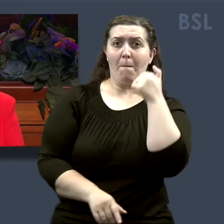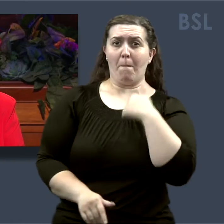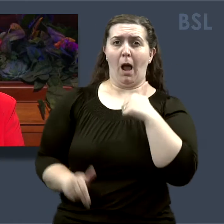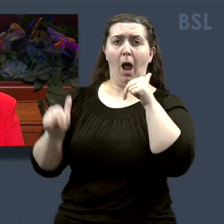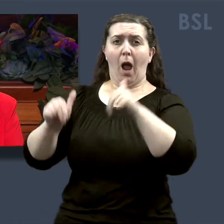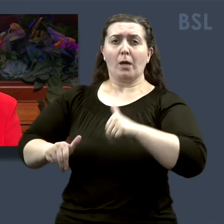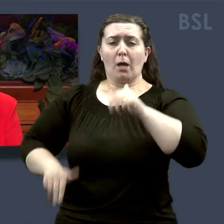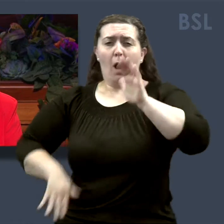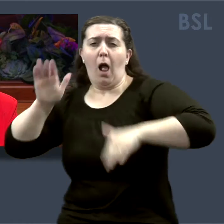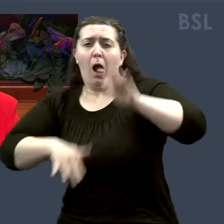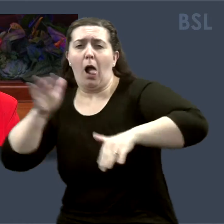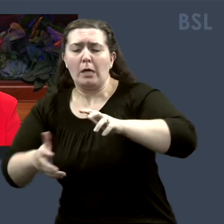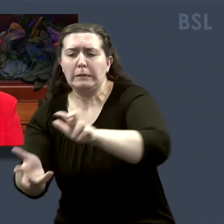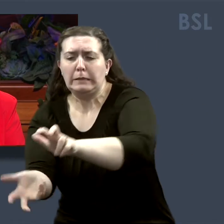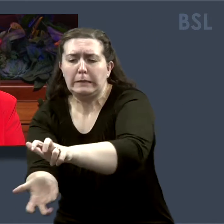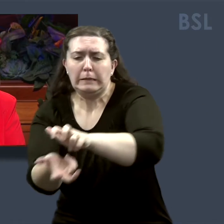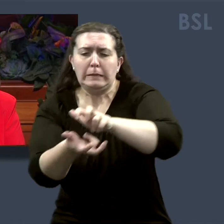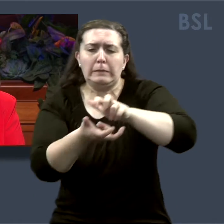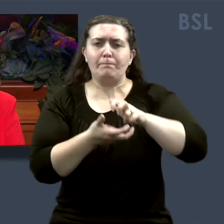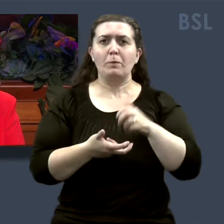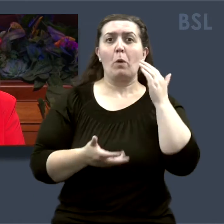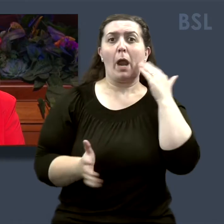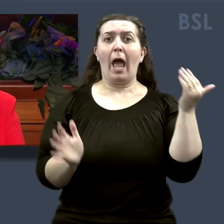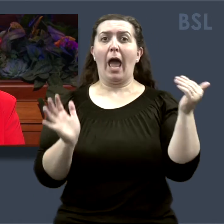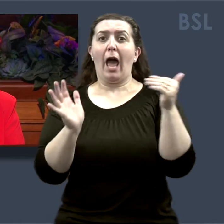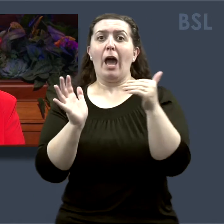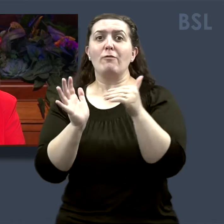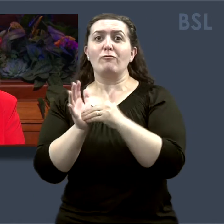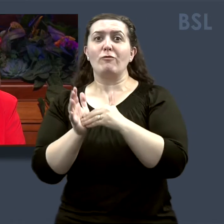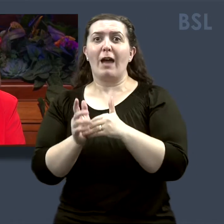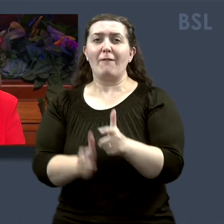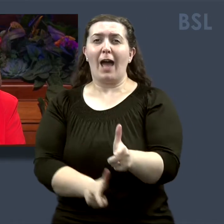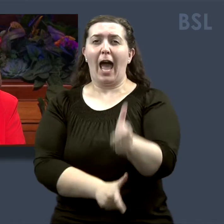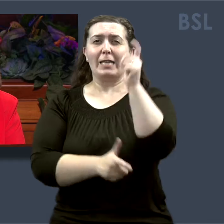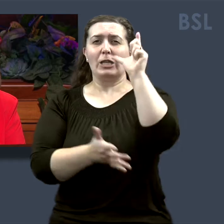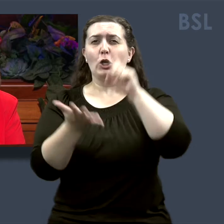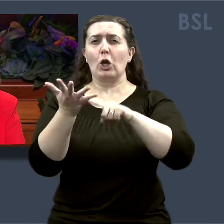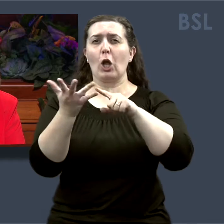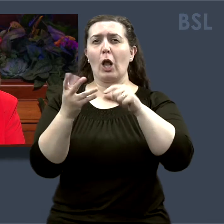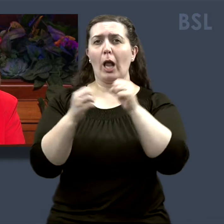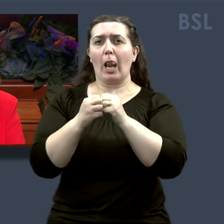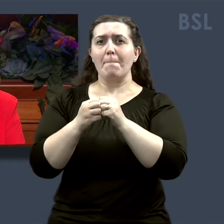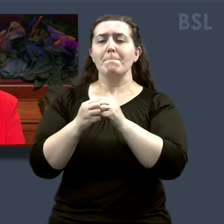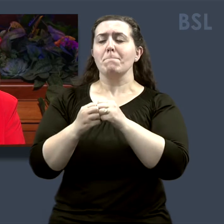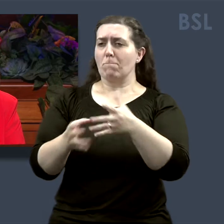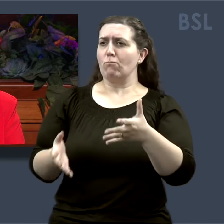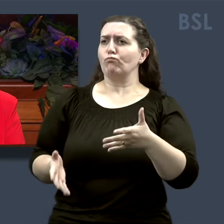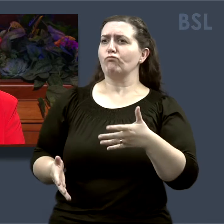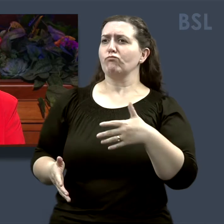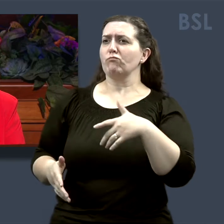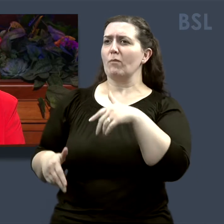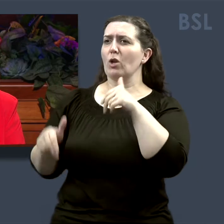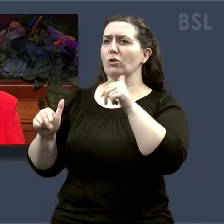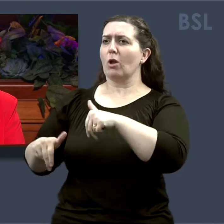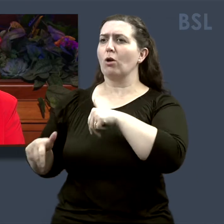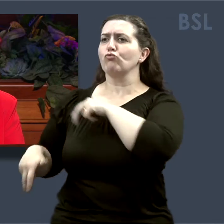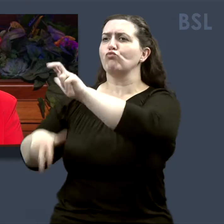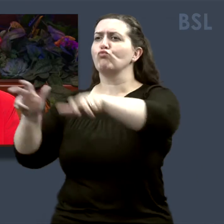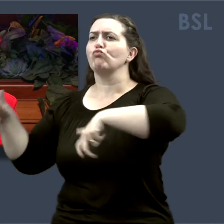Cassie perform. After arriving at the hunting club, Jack let Cassie out to run around while he went inside to check in.